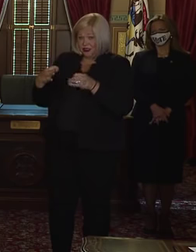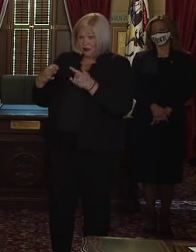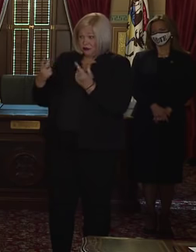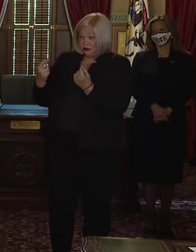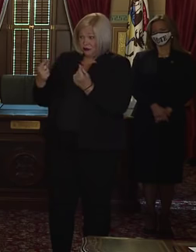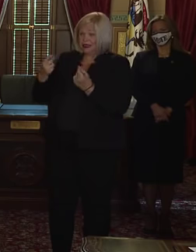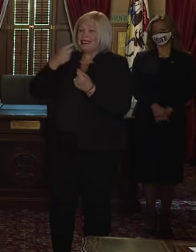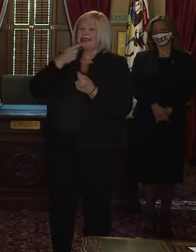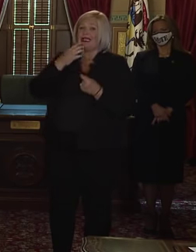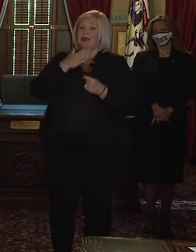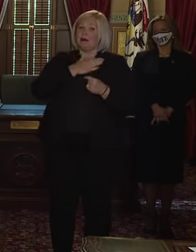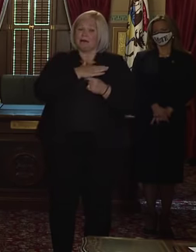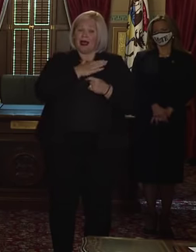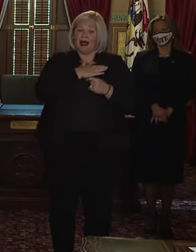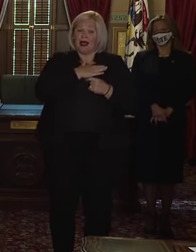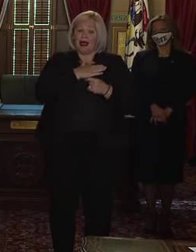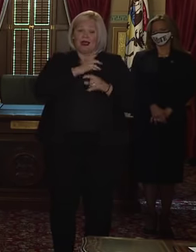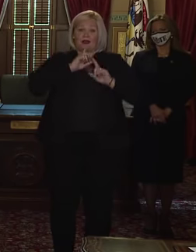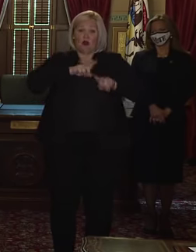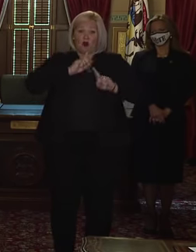interpretations were reasonable.